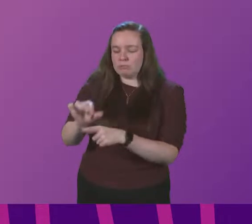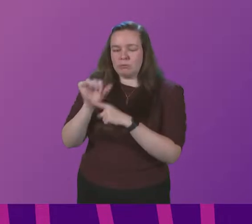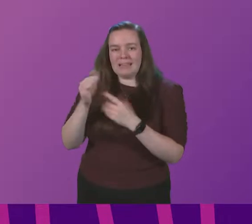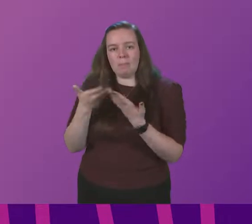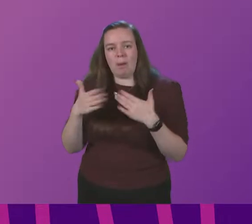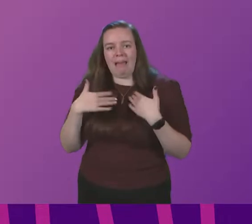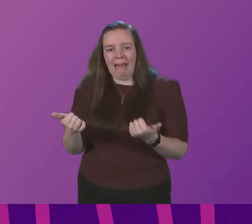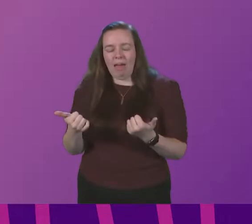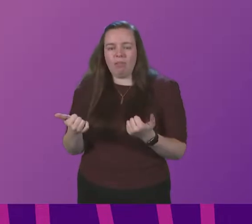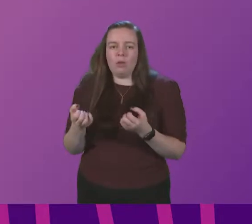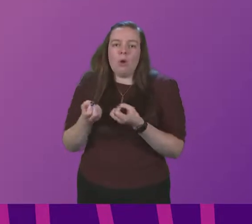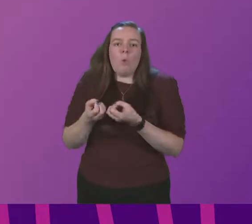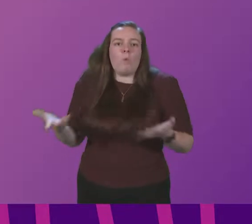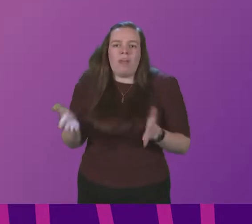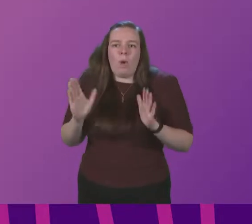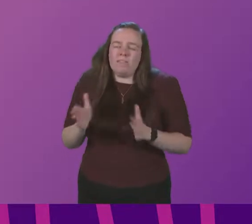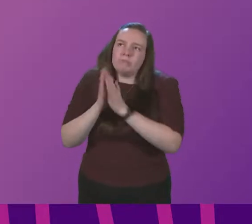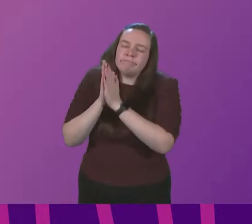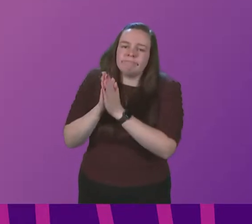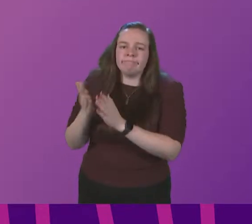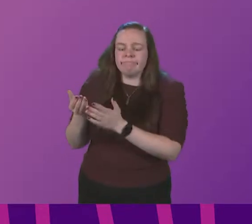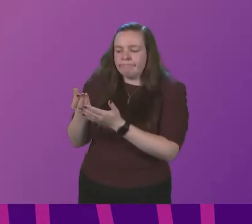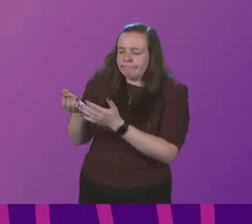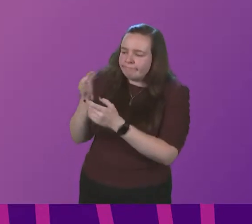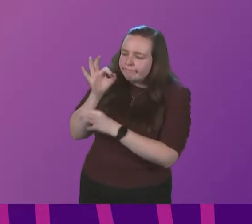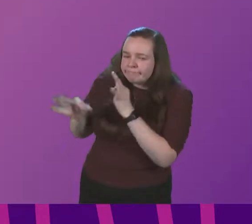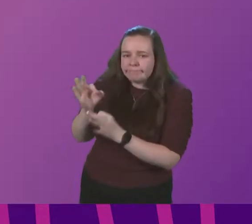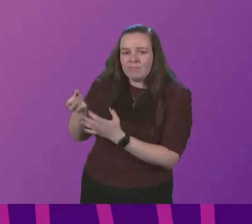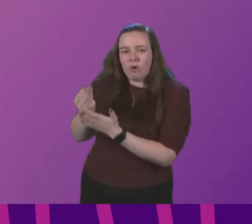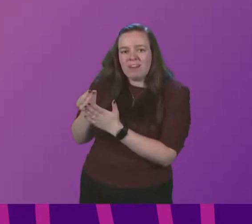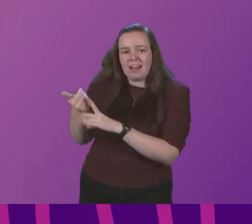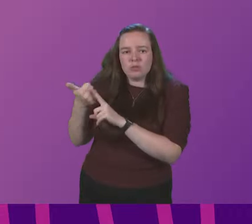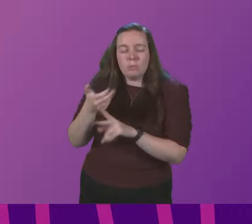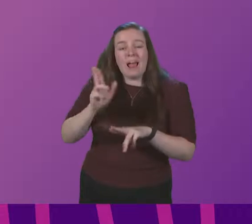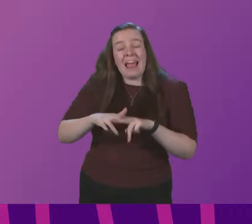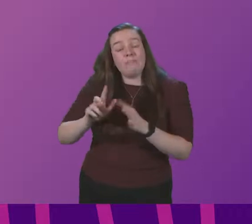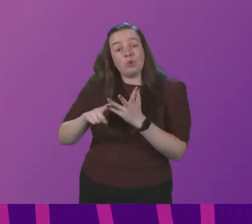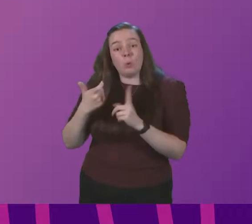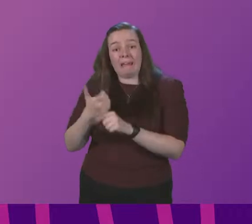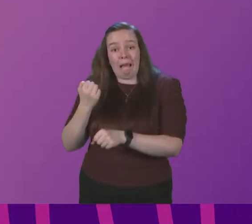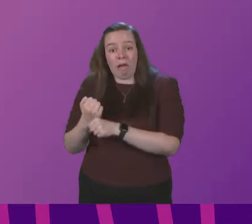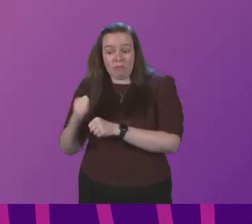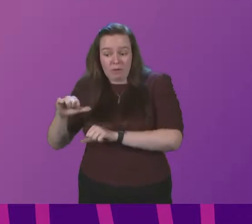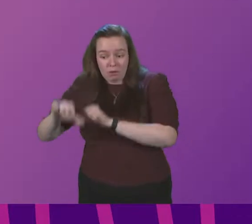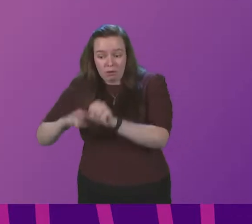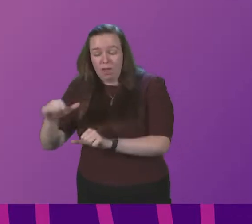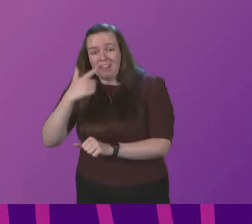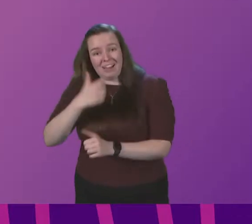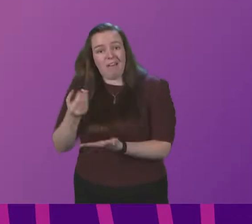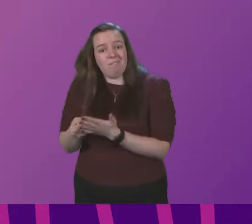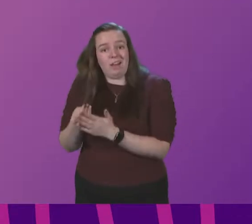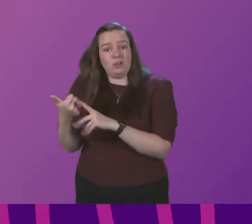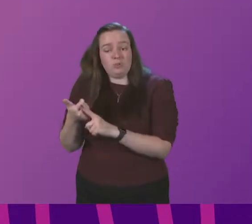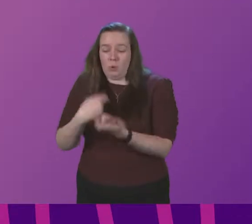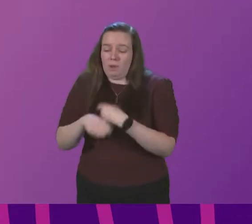without having to plead for financial support in a situation where if the UK Government was taking these measures they would be able to make that financial